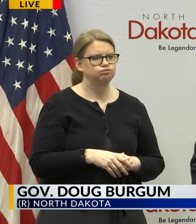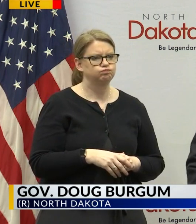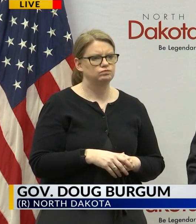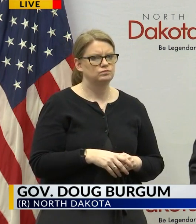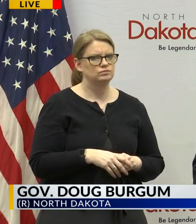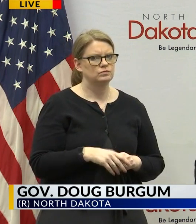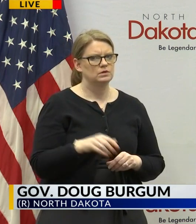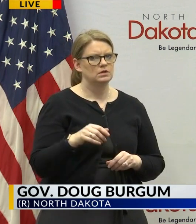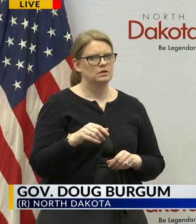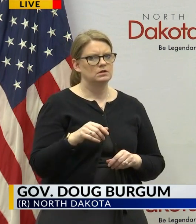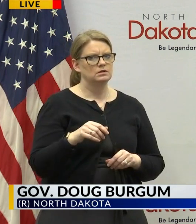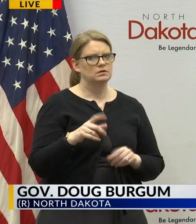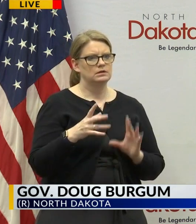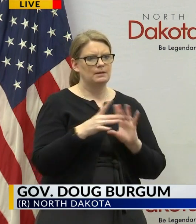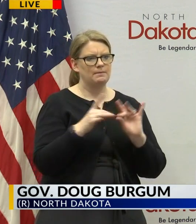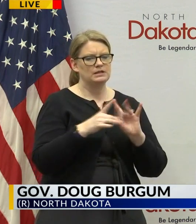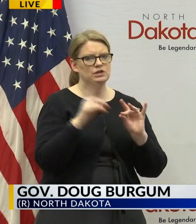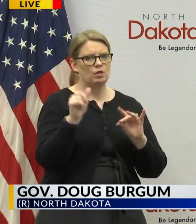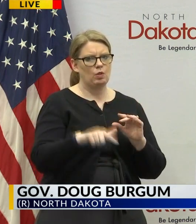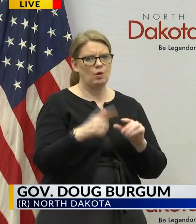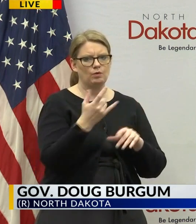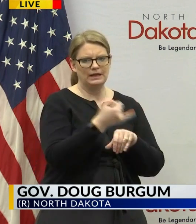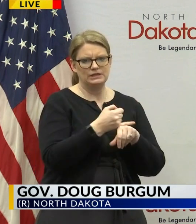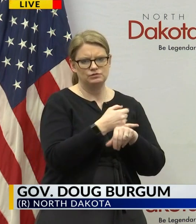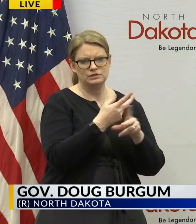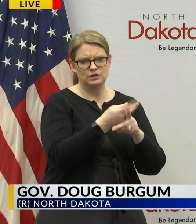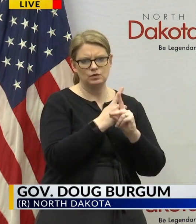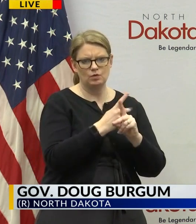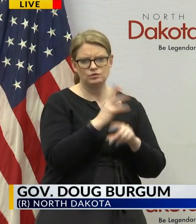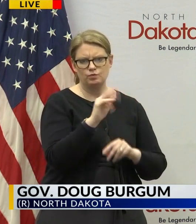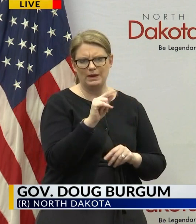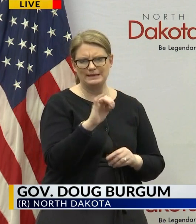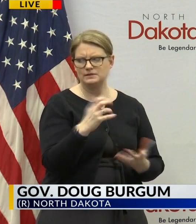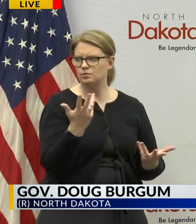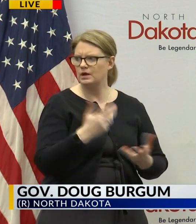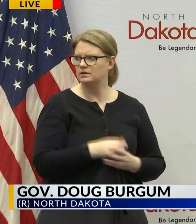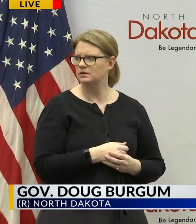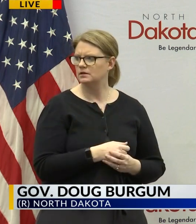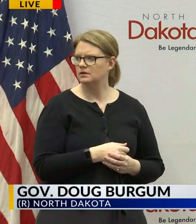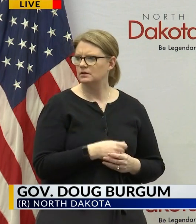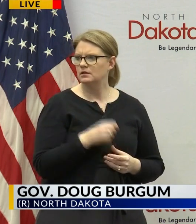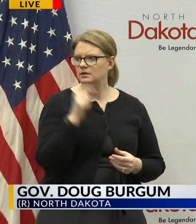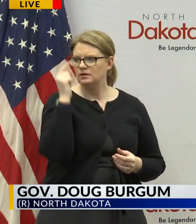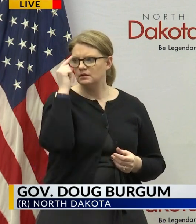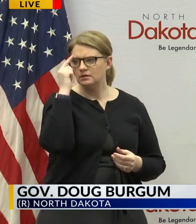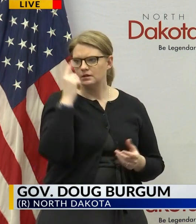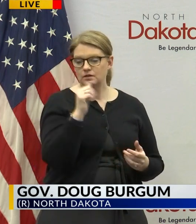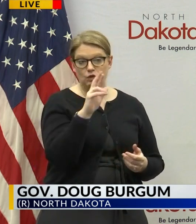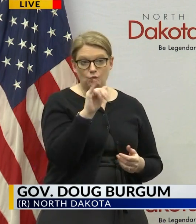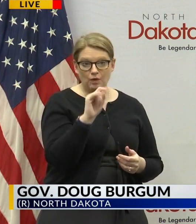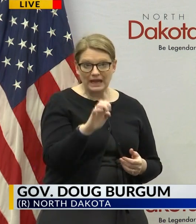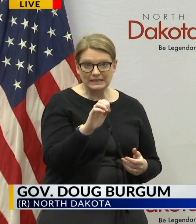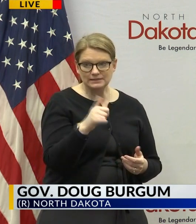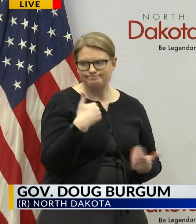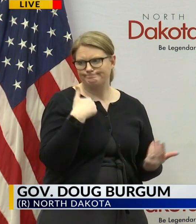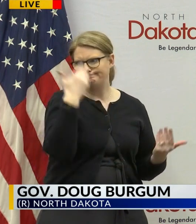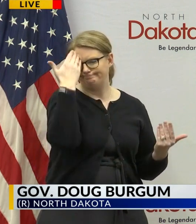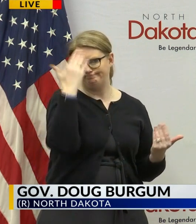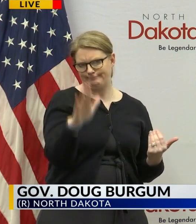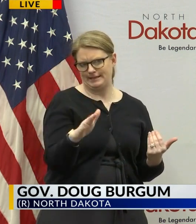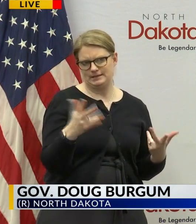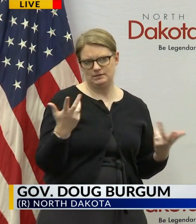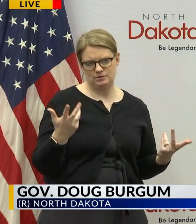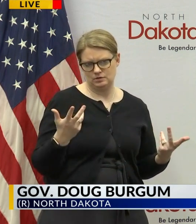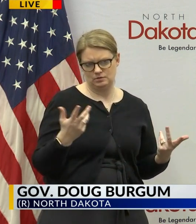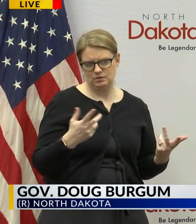the question was that i mentioned low interest loans from the sba what is the rate uh i don't actually know what the rate is uh i know that we're in